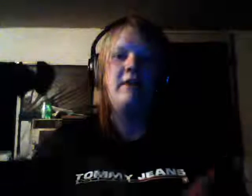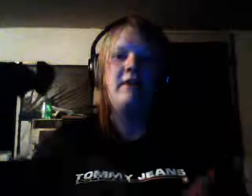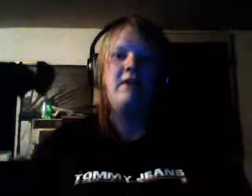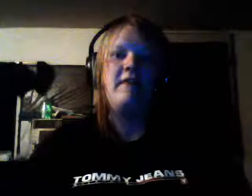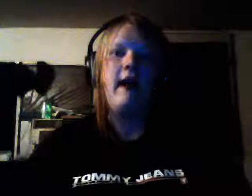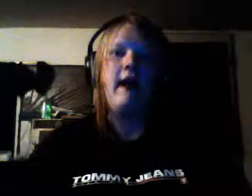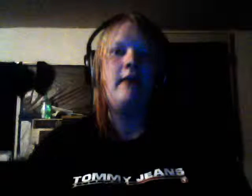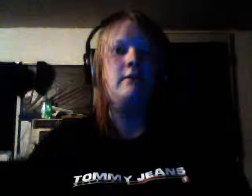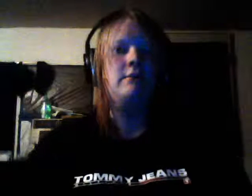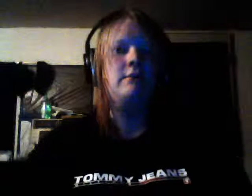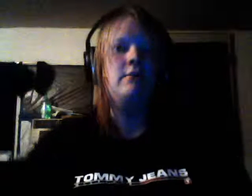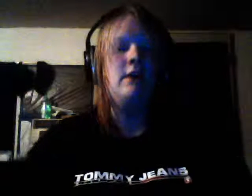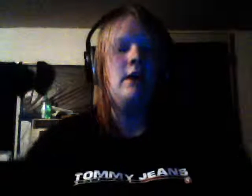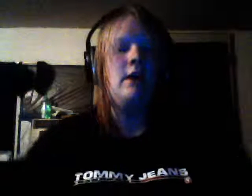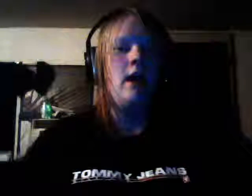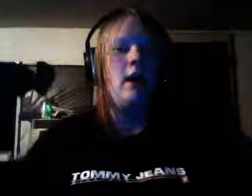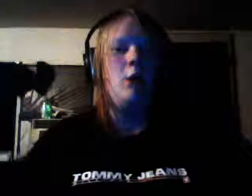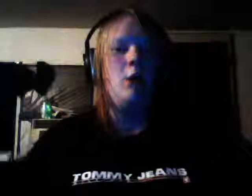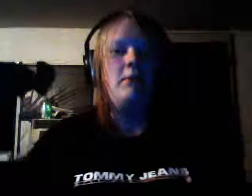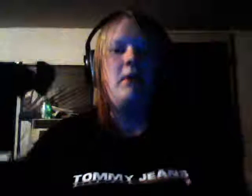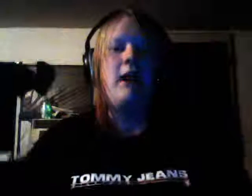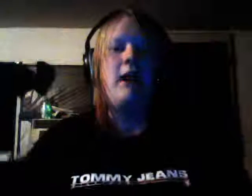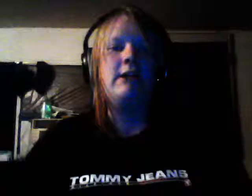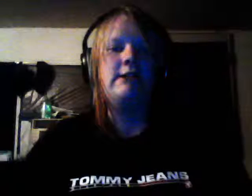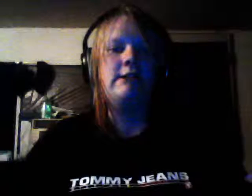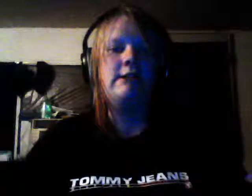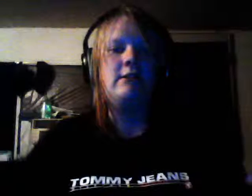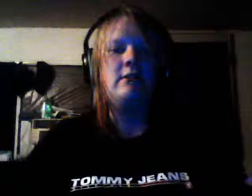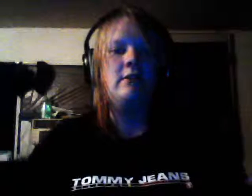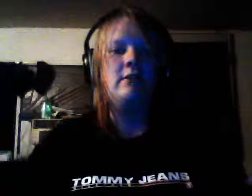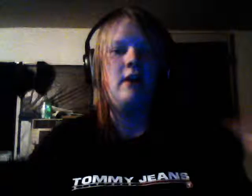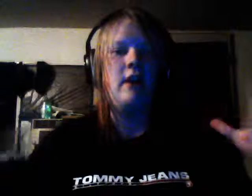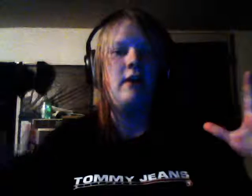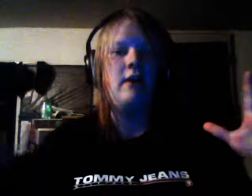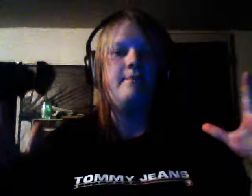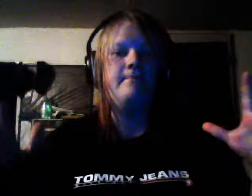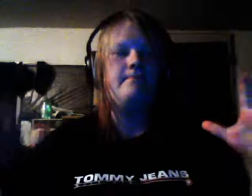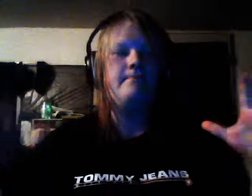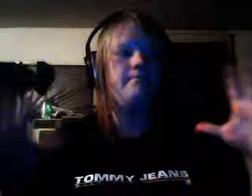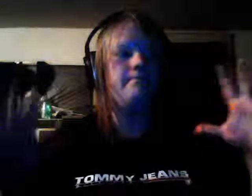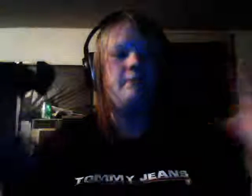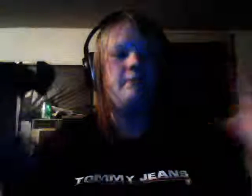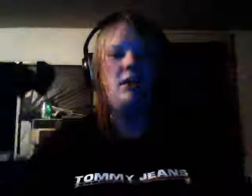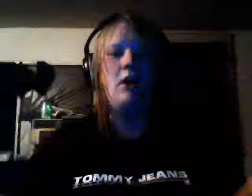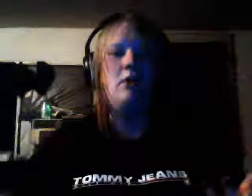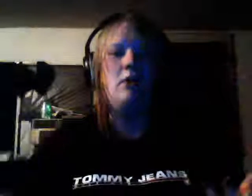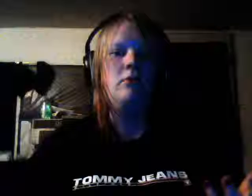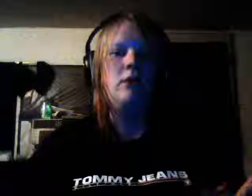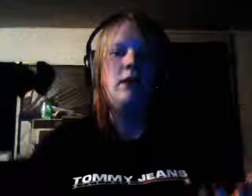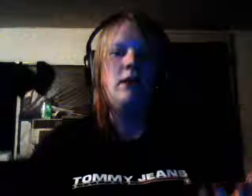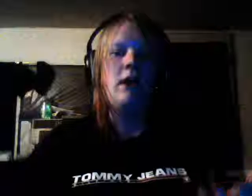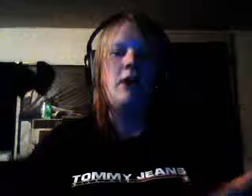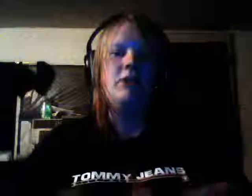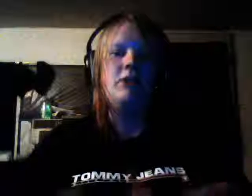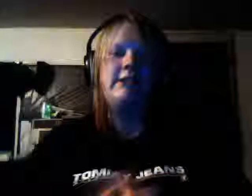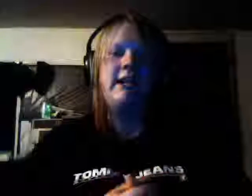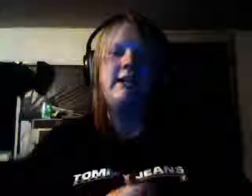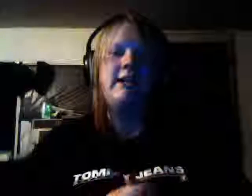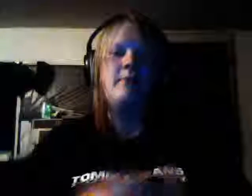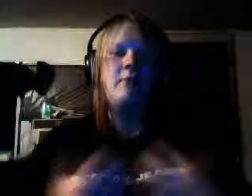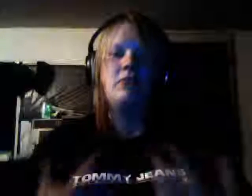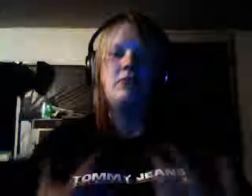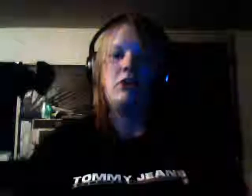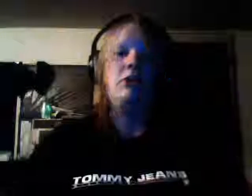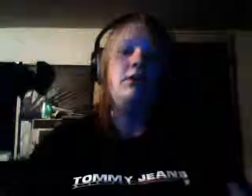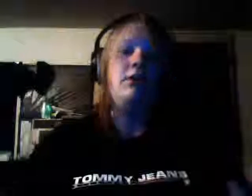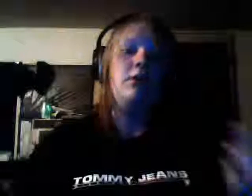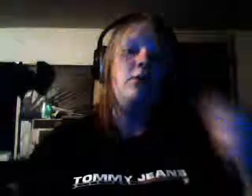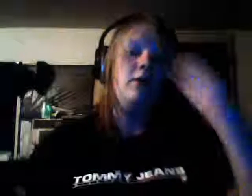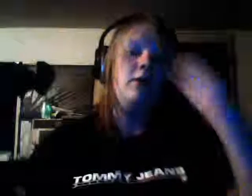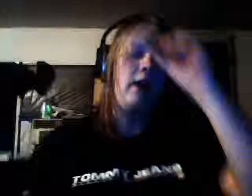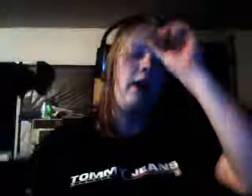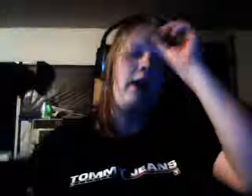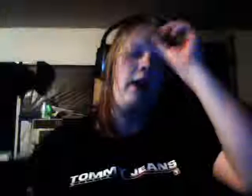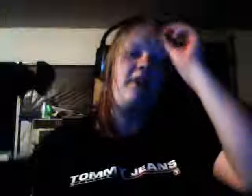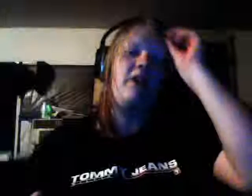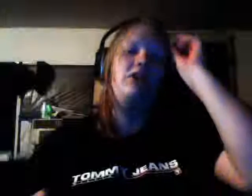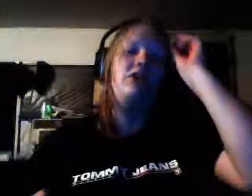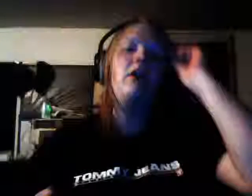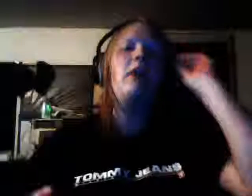it at that and I hope you guys um you know understand I'm sure you do uh I've actually gotten a